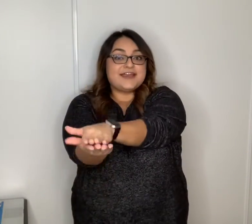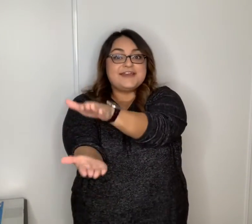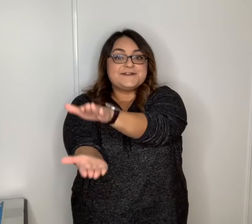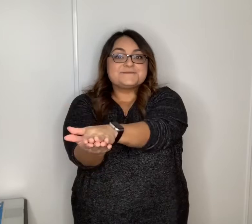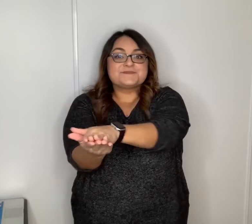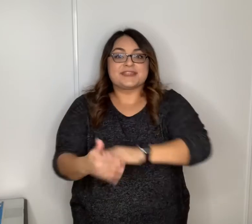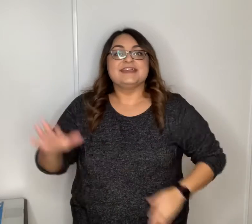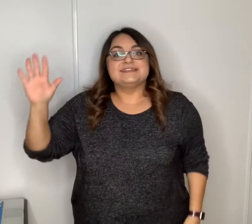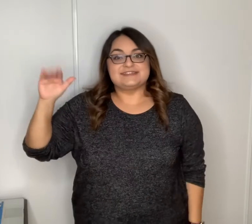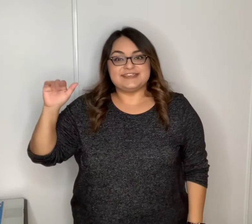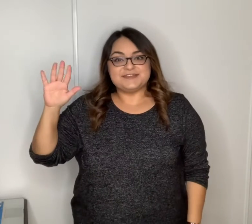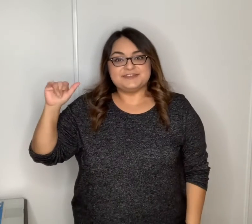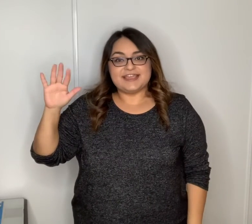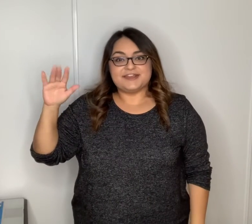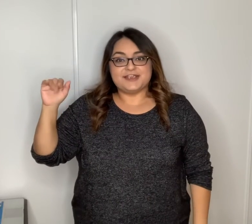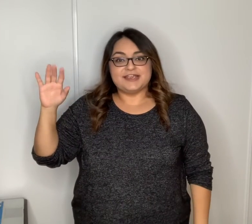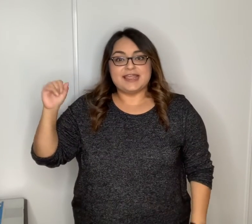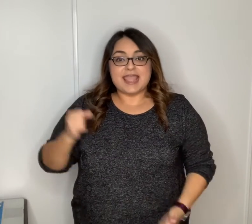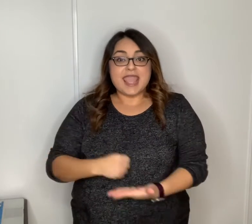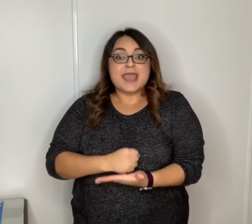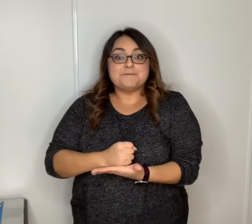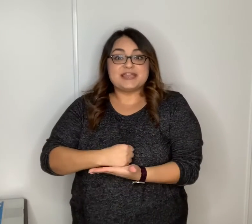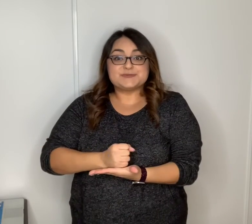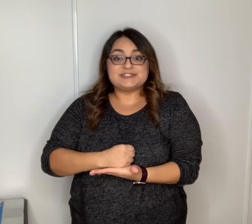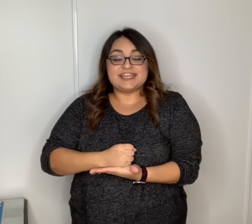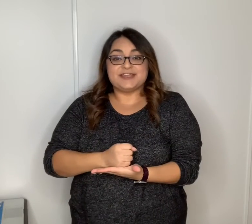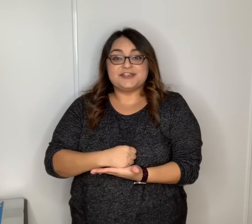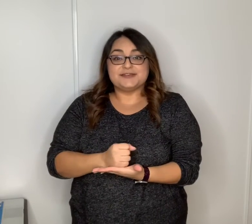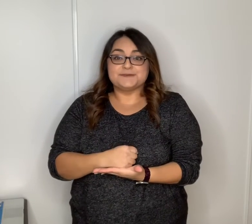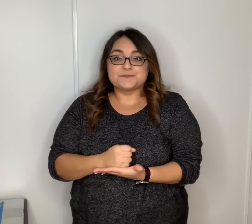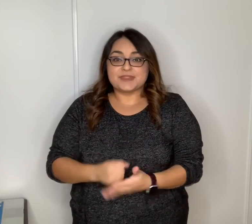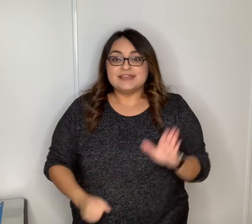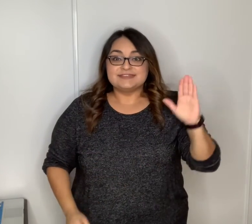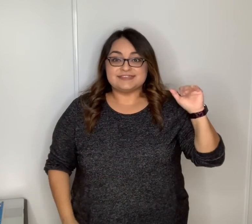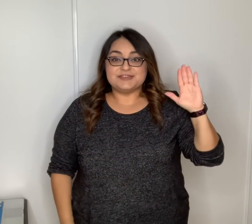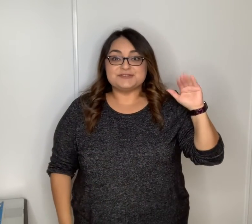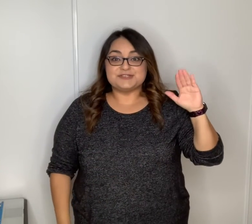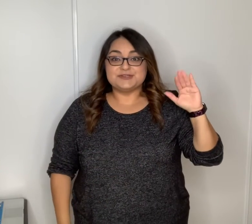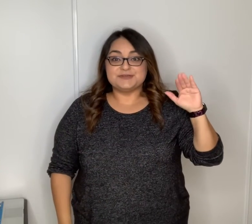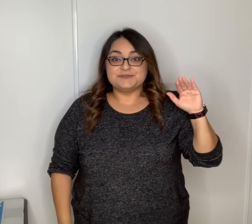see you later mashed potato see you soon